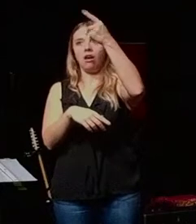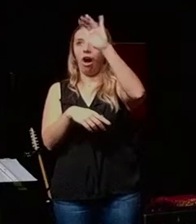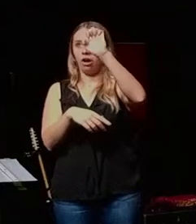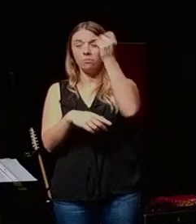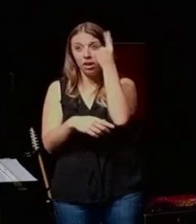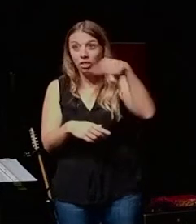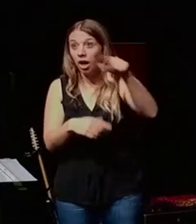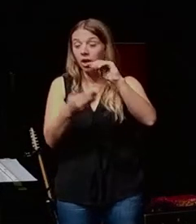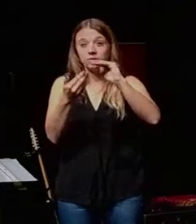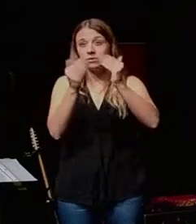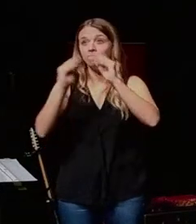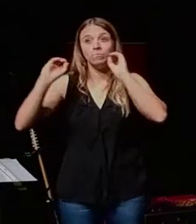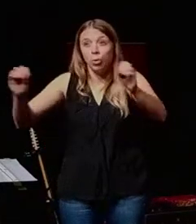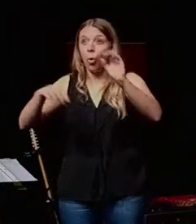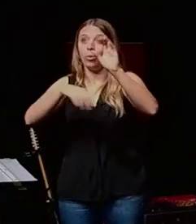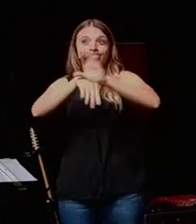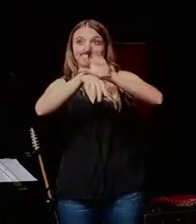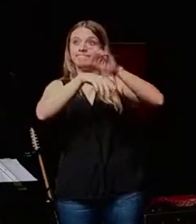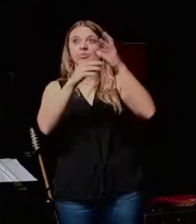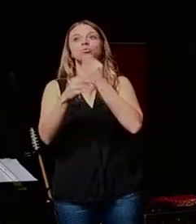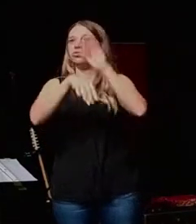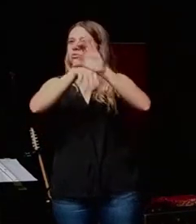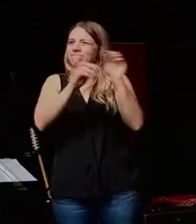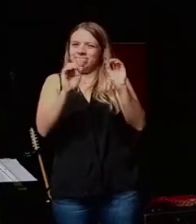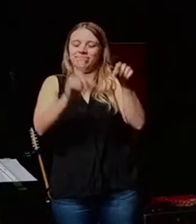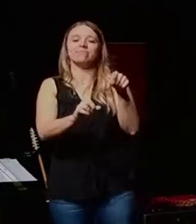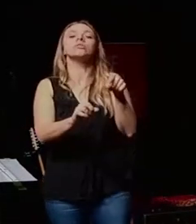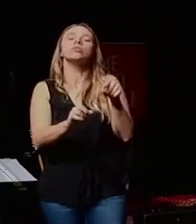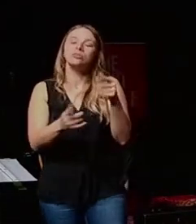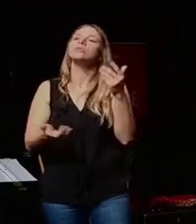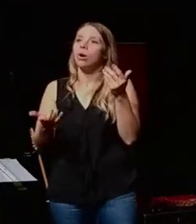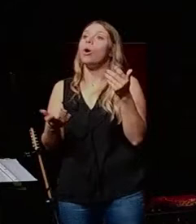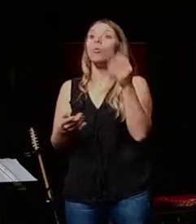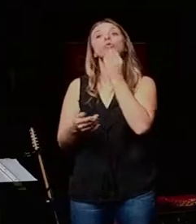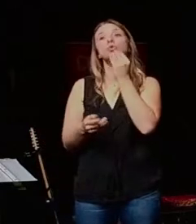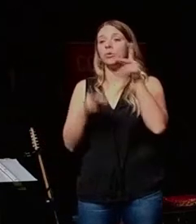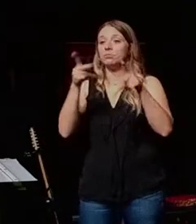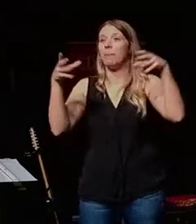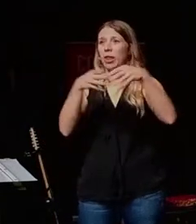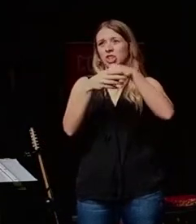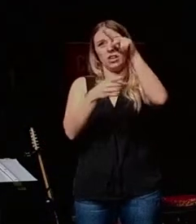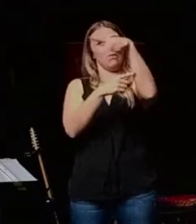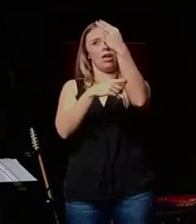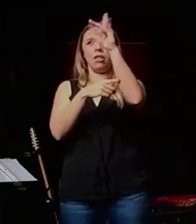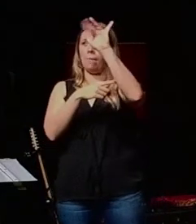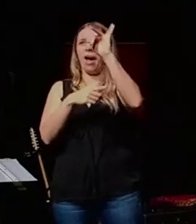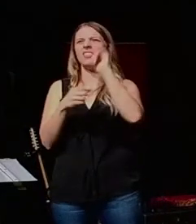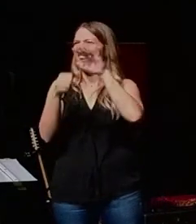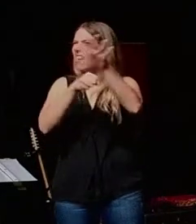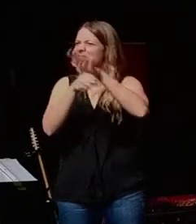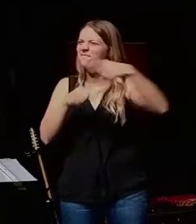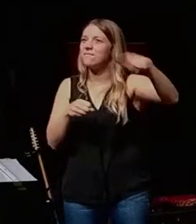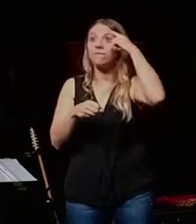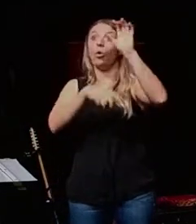no synagogue. And so, most likely, the Jewish population in Philippi was not, didn't have enough critical mass so that they